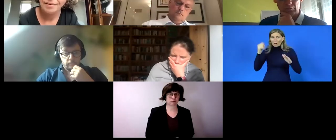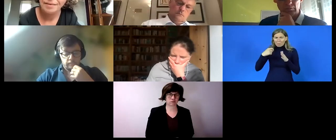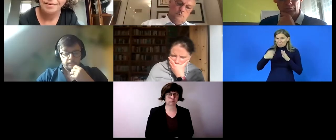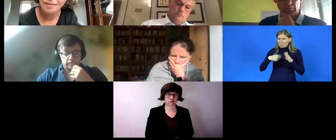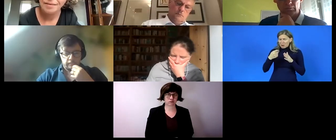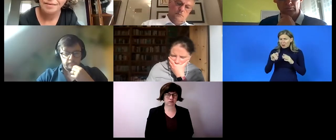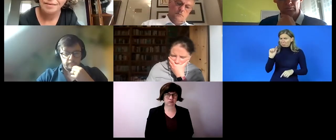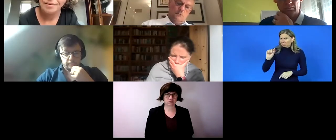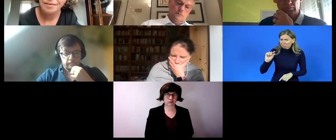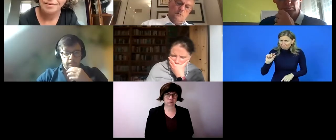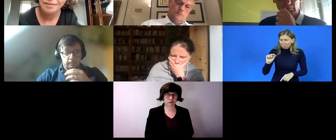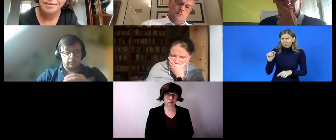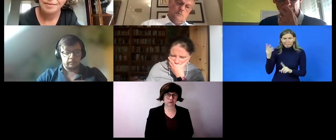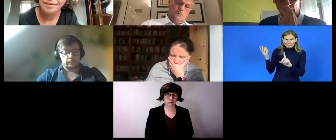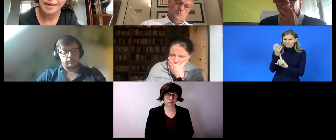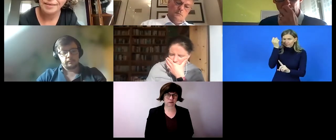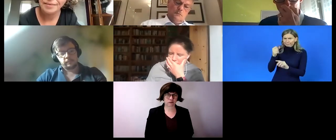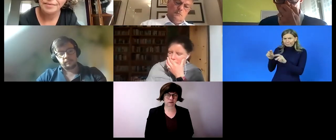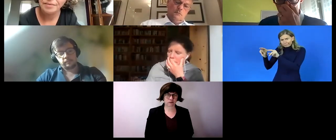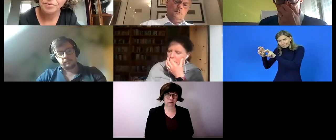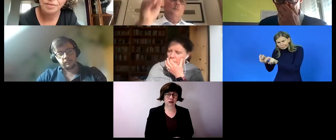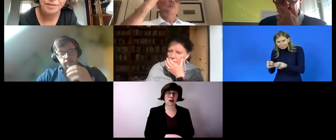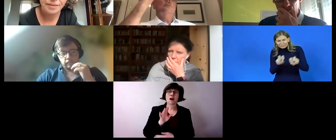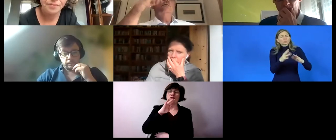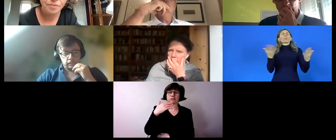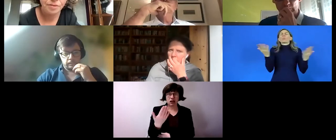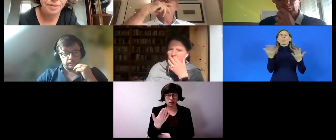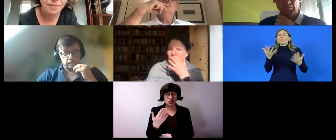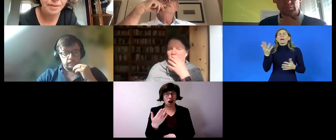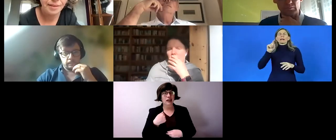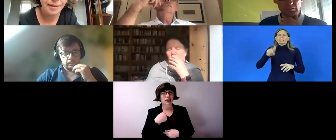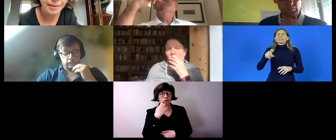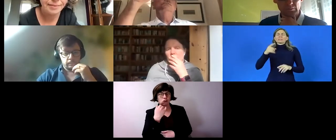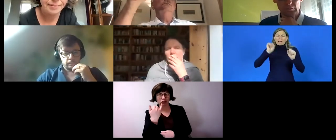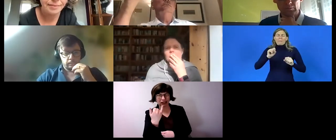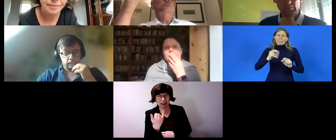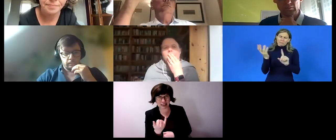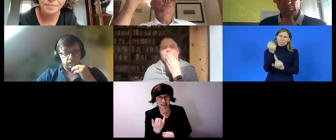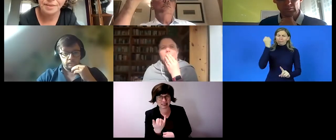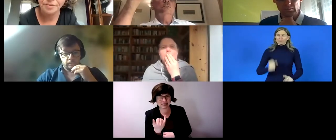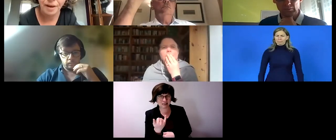succeeded so what else is needed to achieve the goal thanks very much